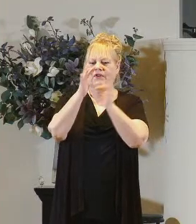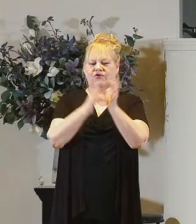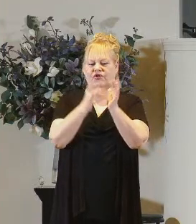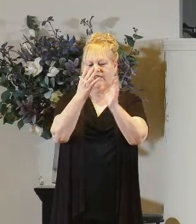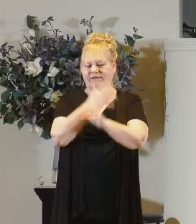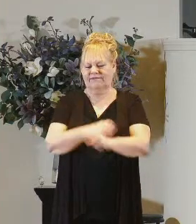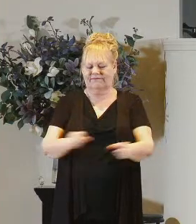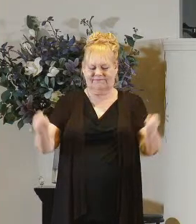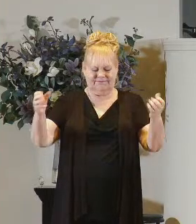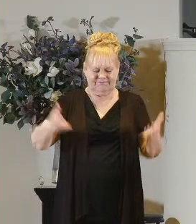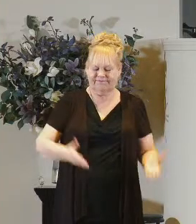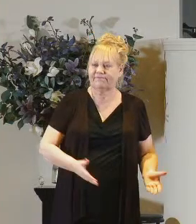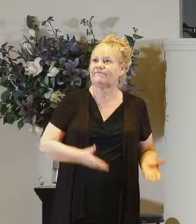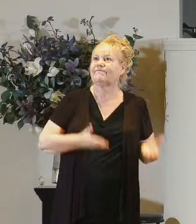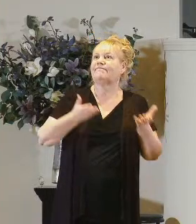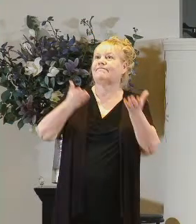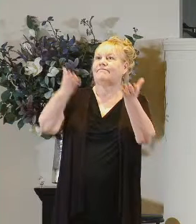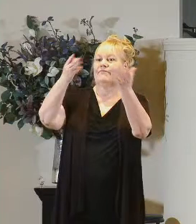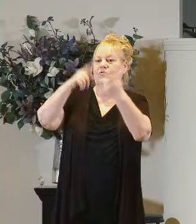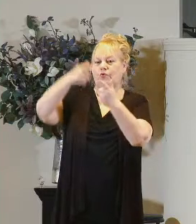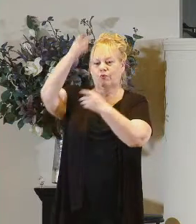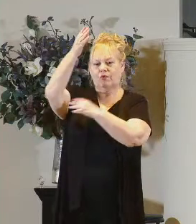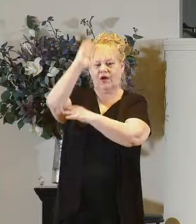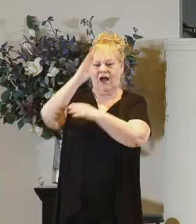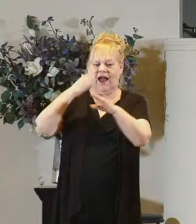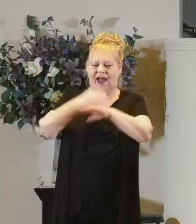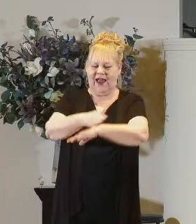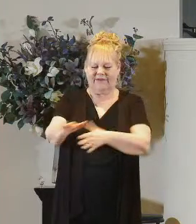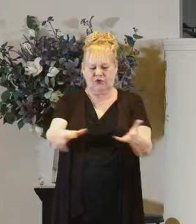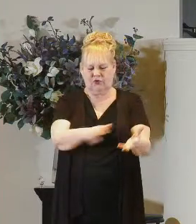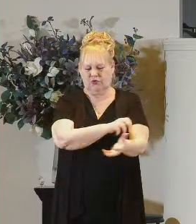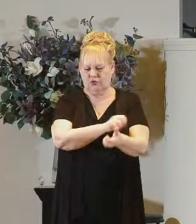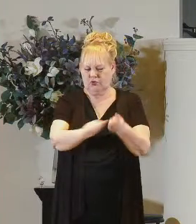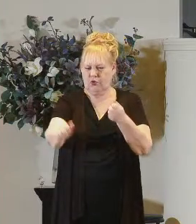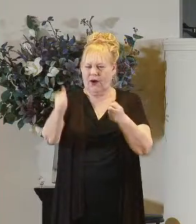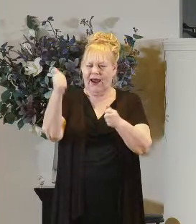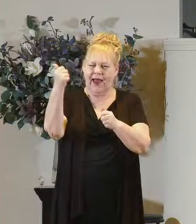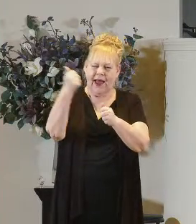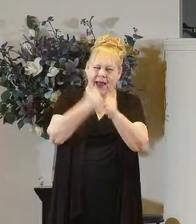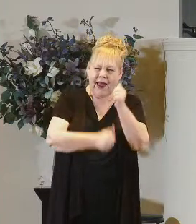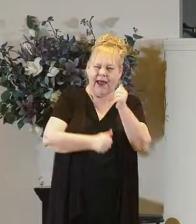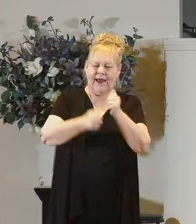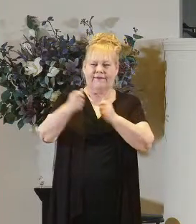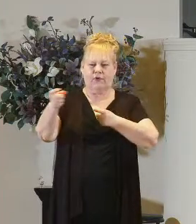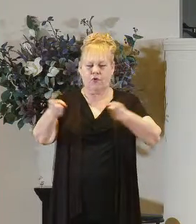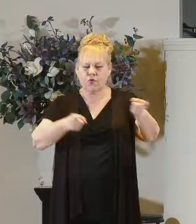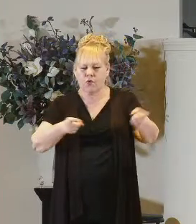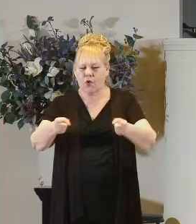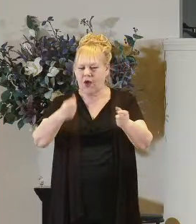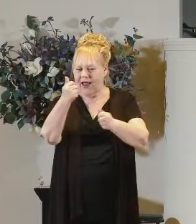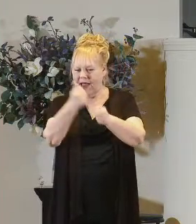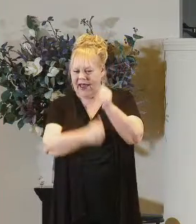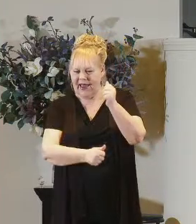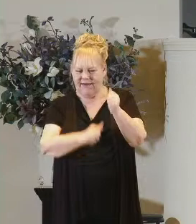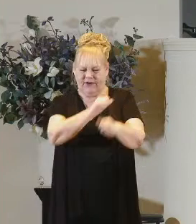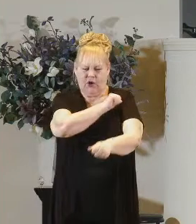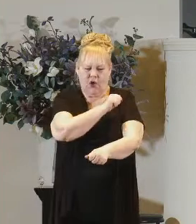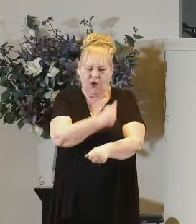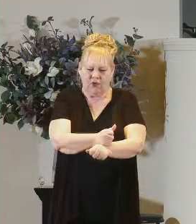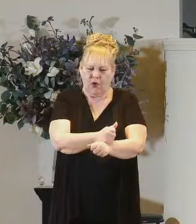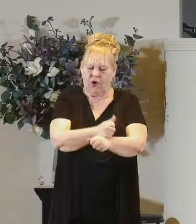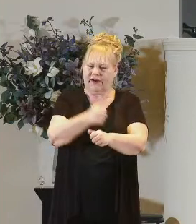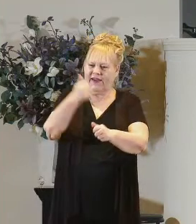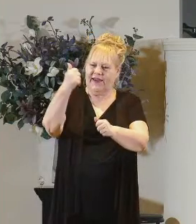kingdom to god the father after what after destroying every rule and every authority